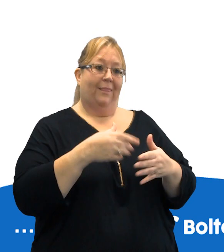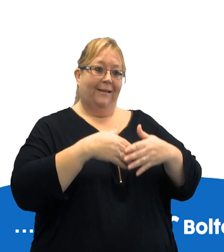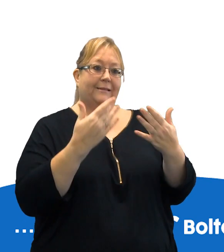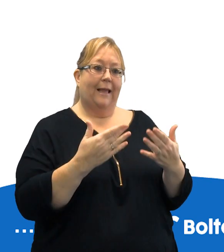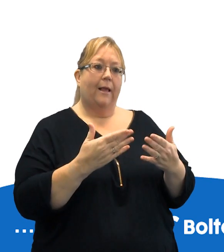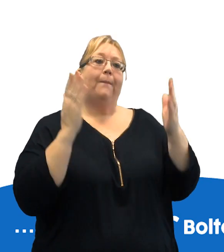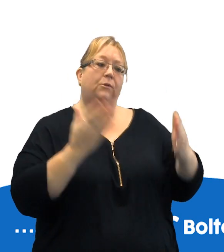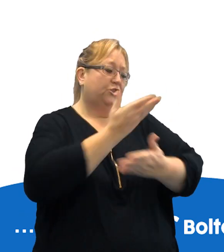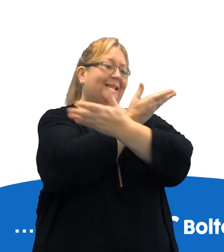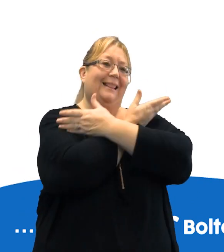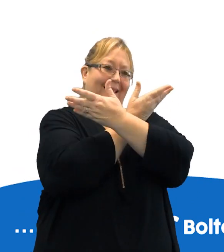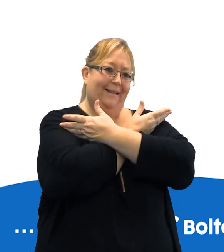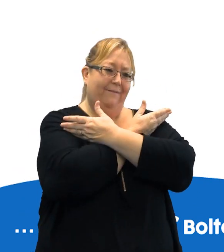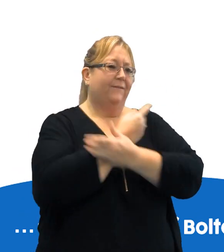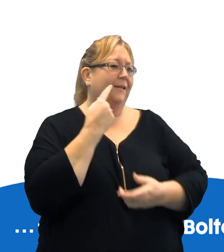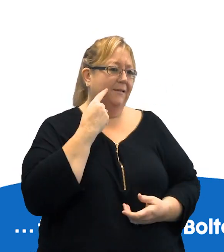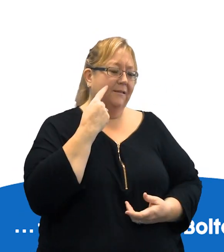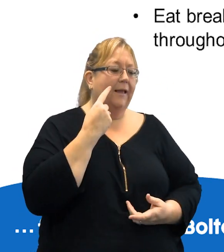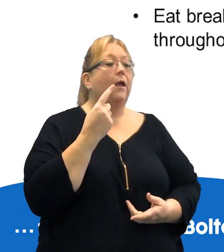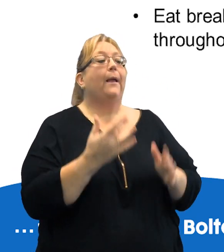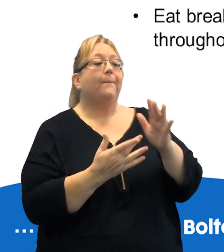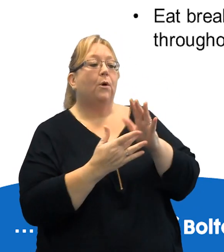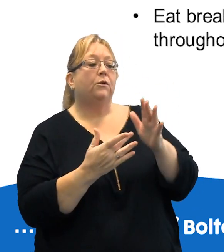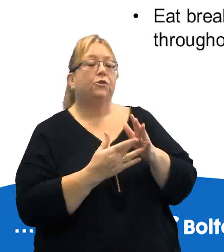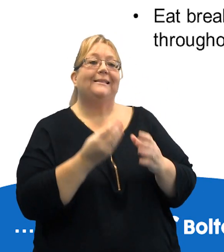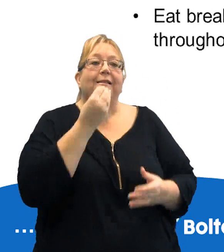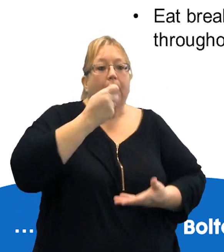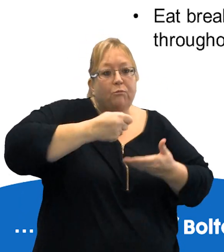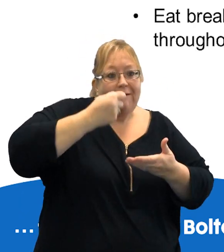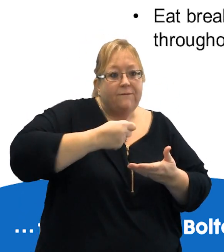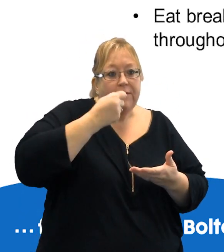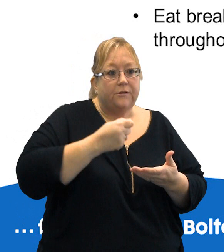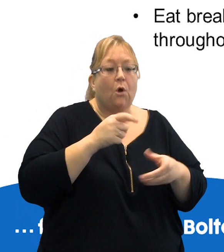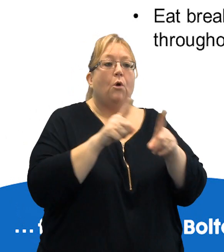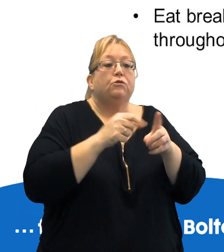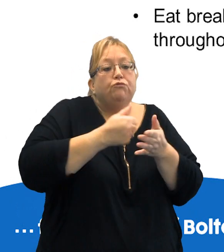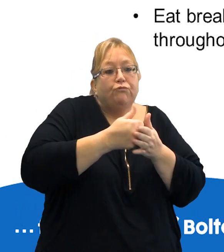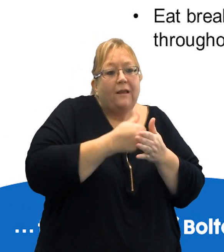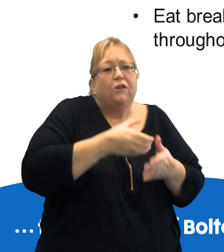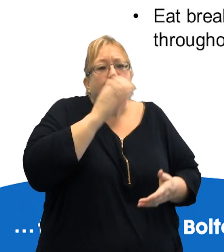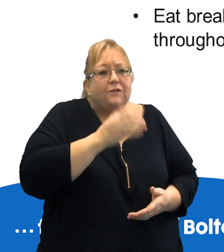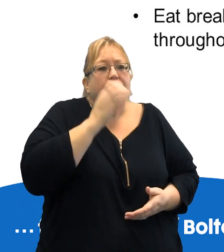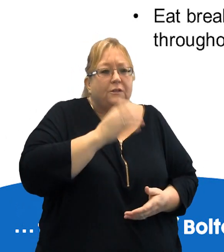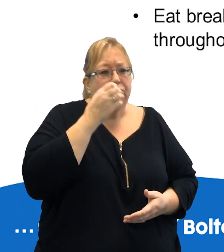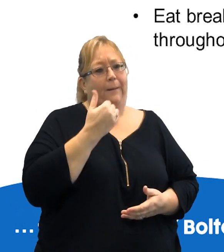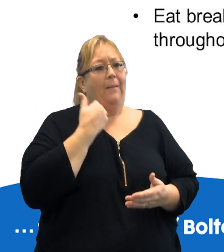immunisations to wear a short sleeve shirt. It's also important to eat breakfast and make sure you drink regularly throughout the day.